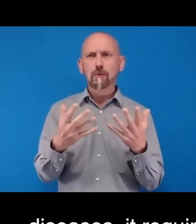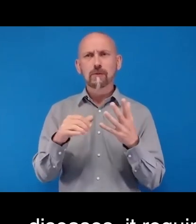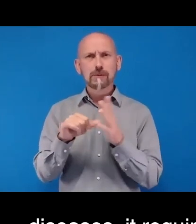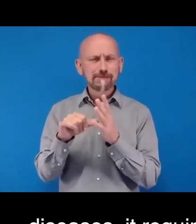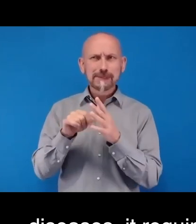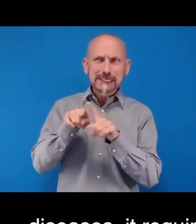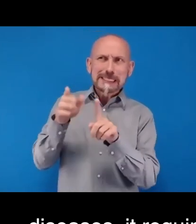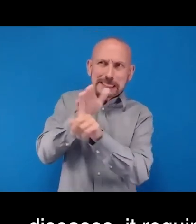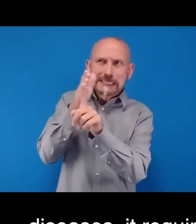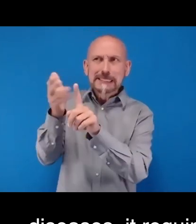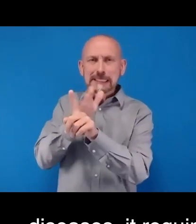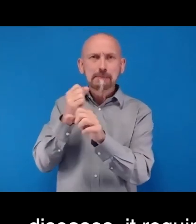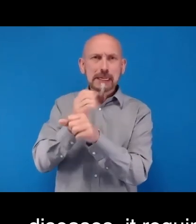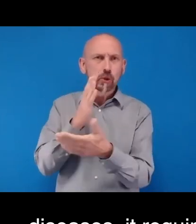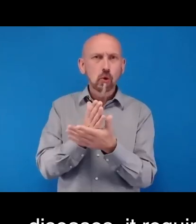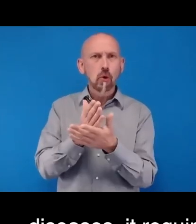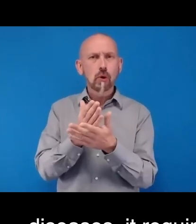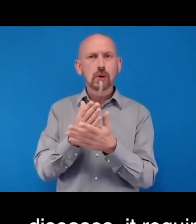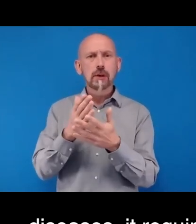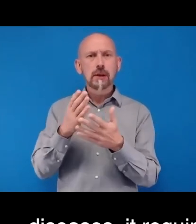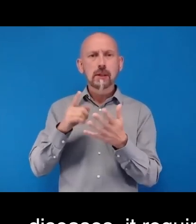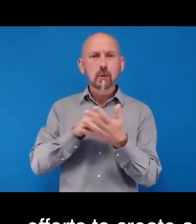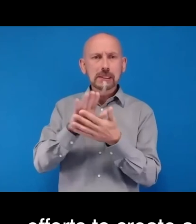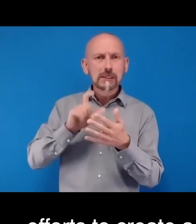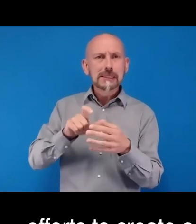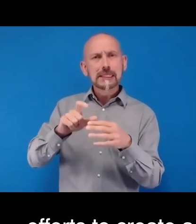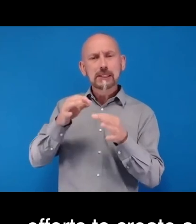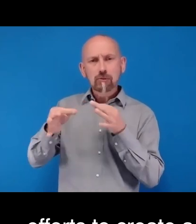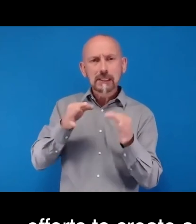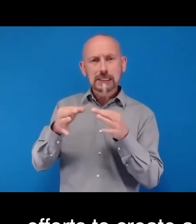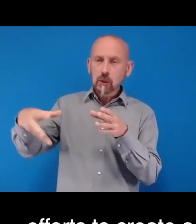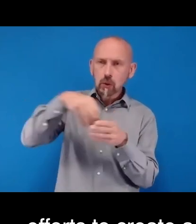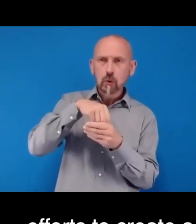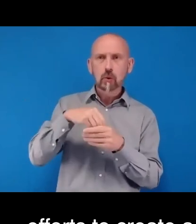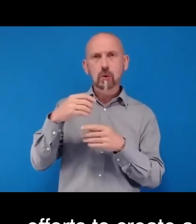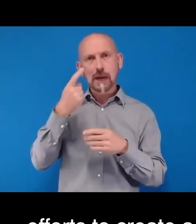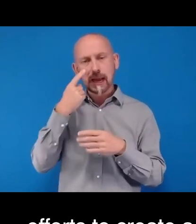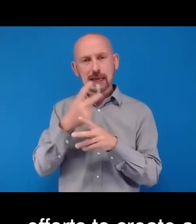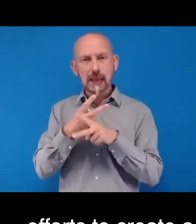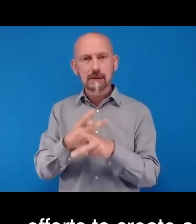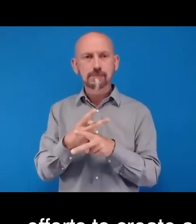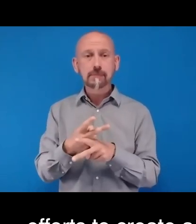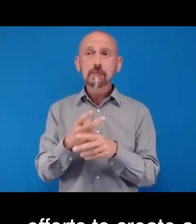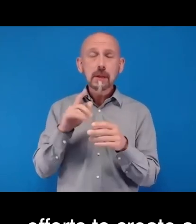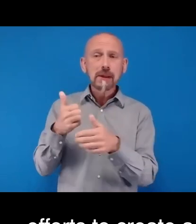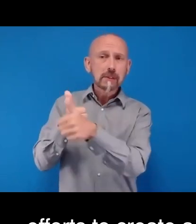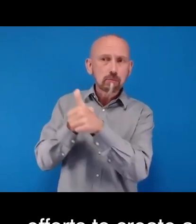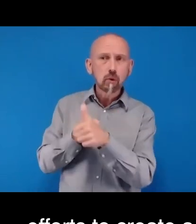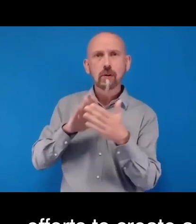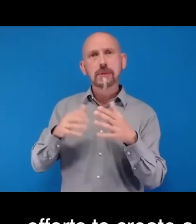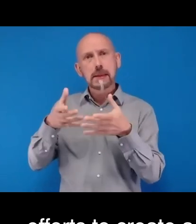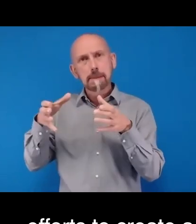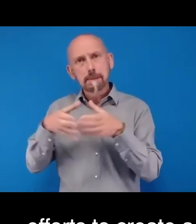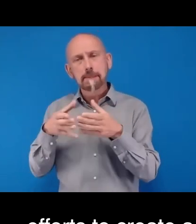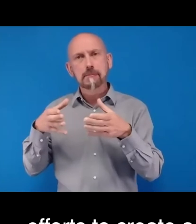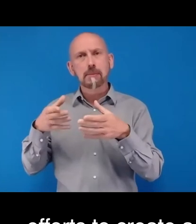for eye care within the UHC strategies. But thanks to our implementing partners, Ministry of Health and members of the National Health Committee,